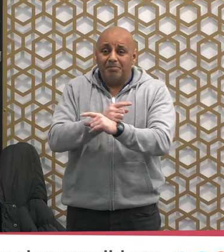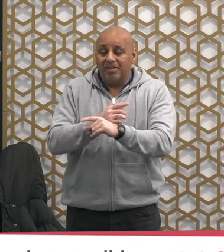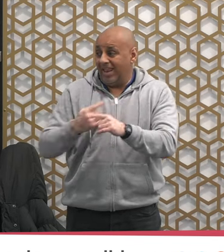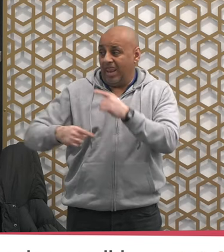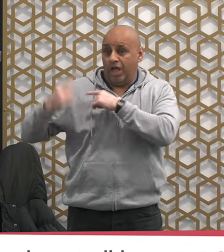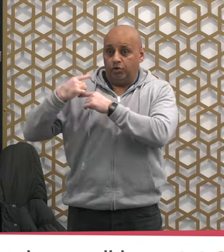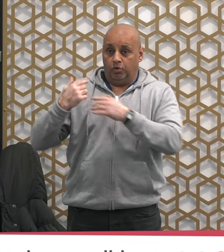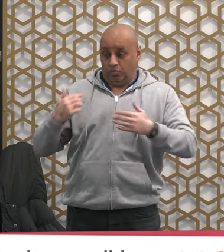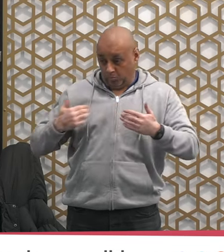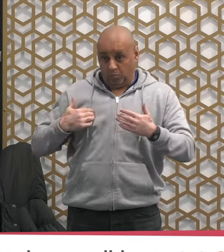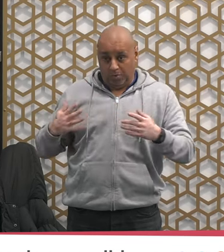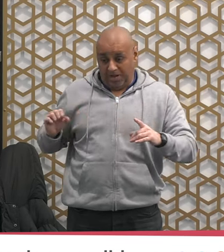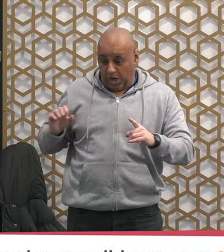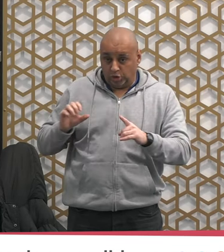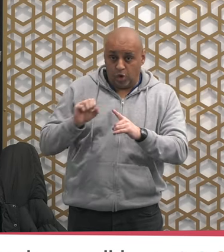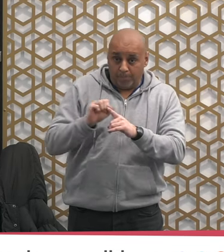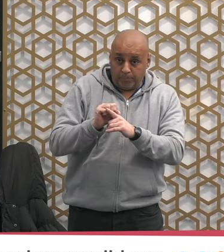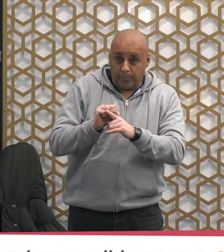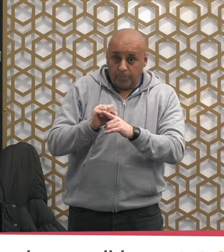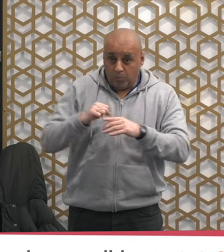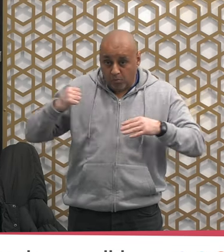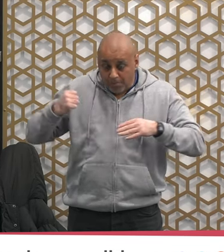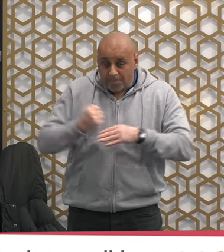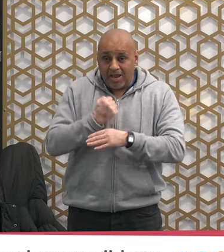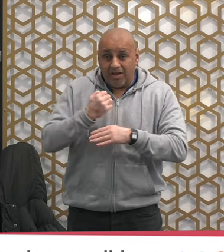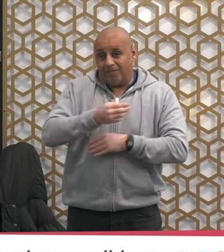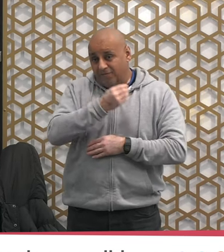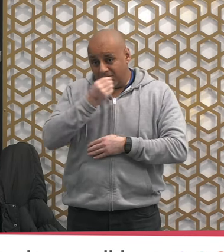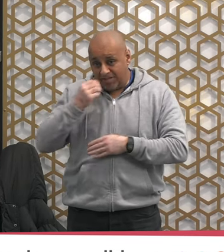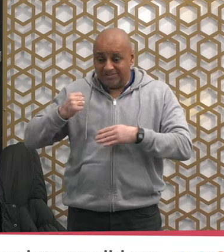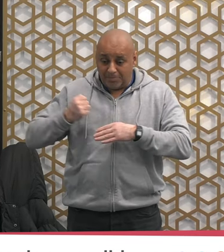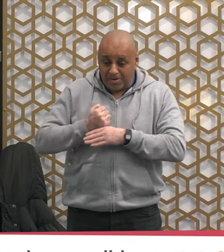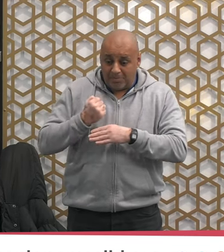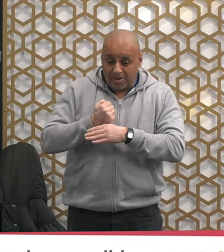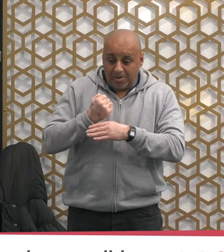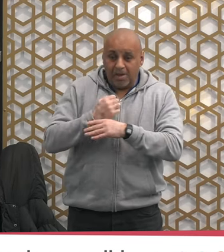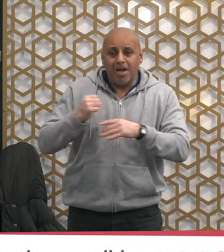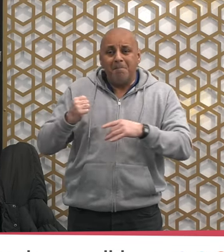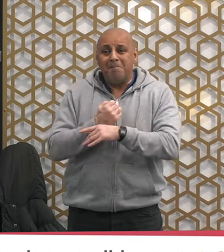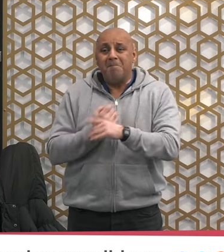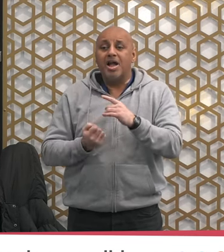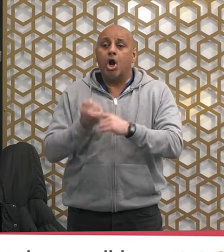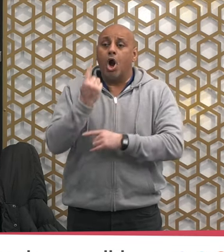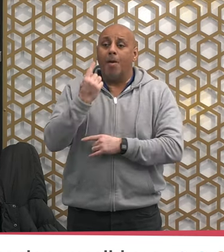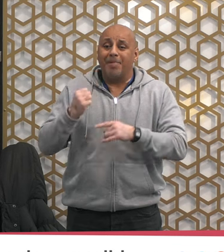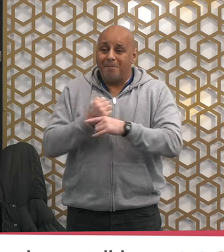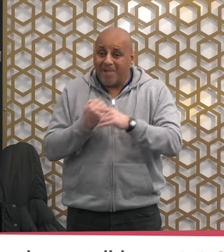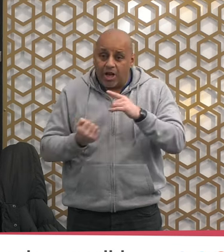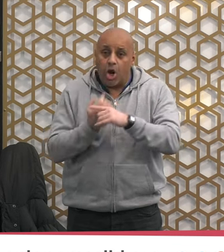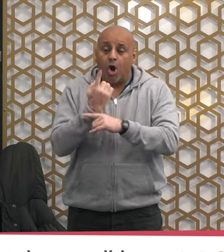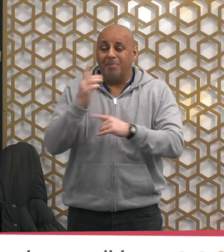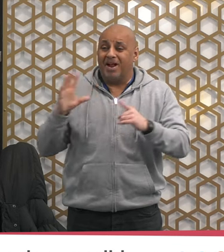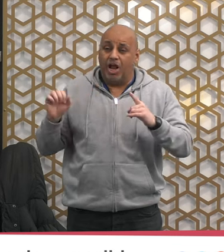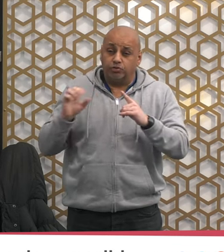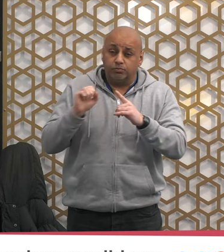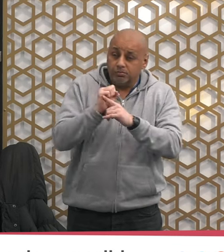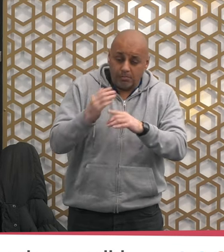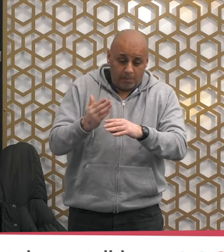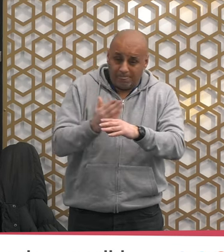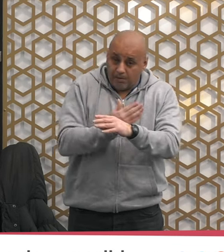and we would make up those missed fast within the month of Shaban before we enter into the month of